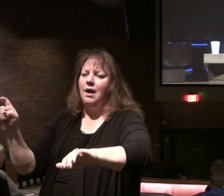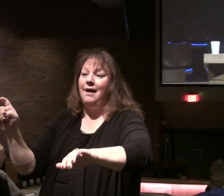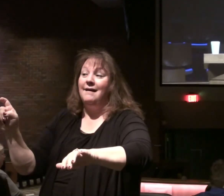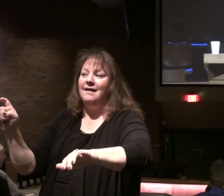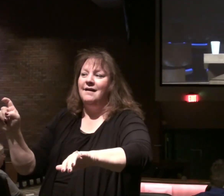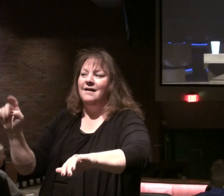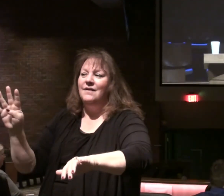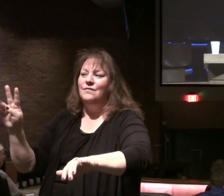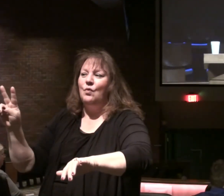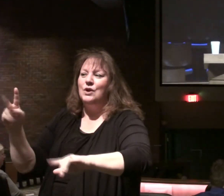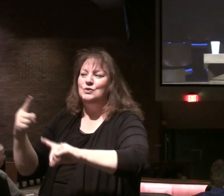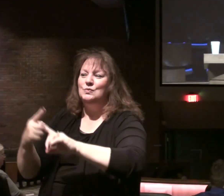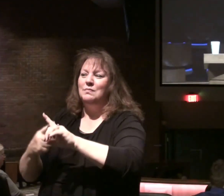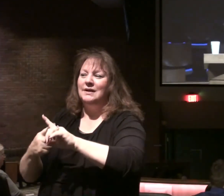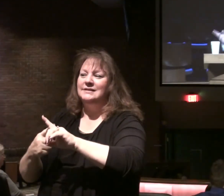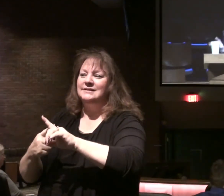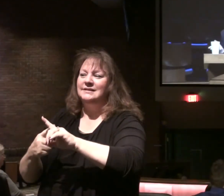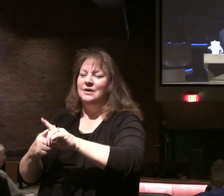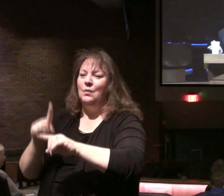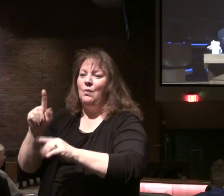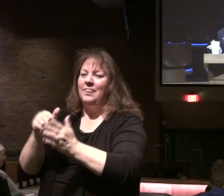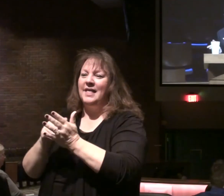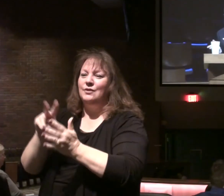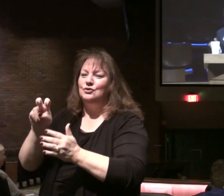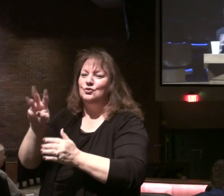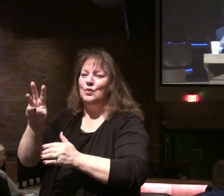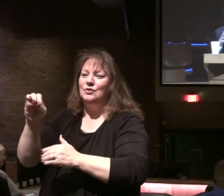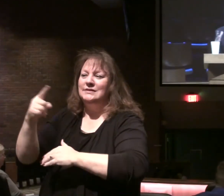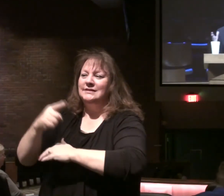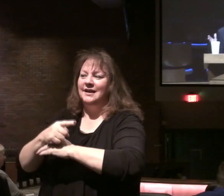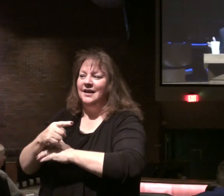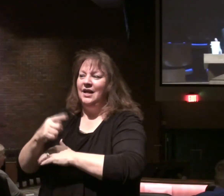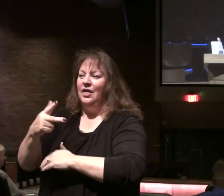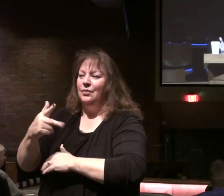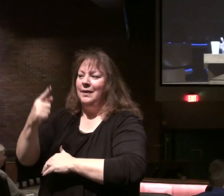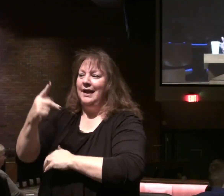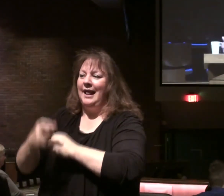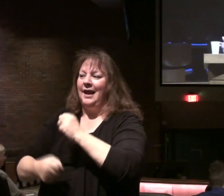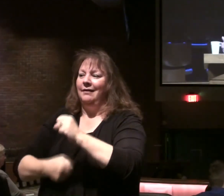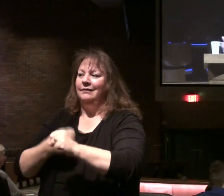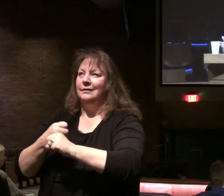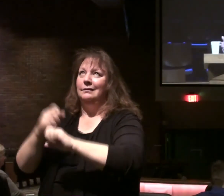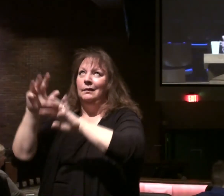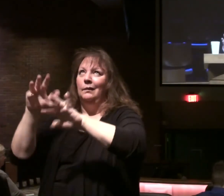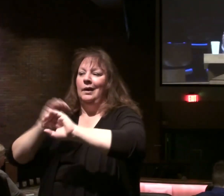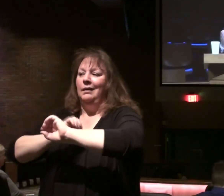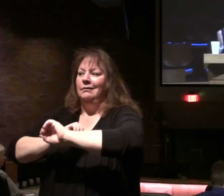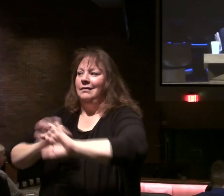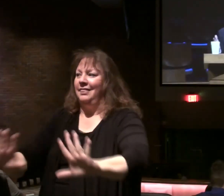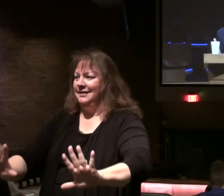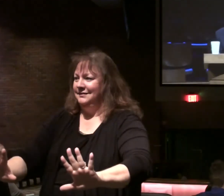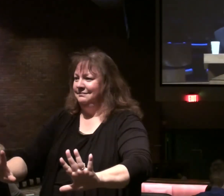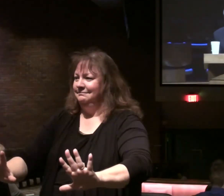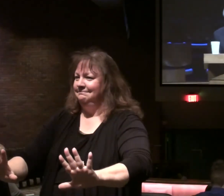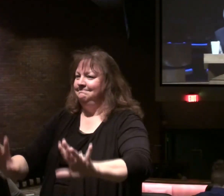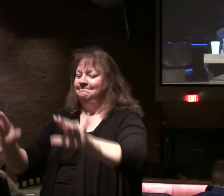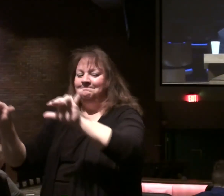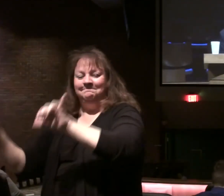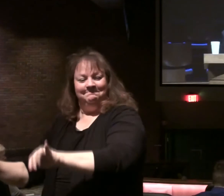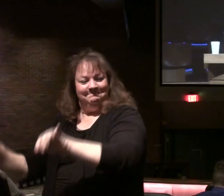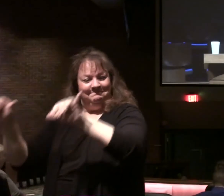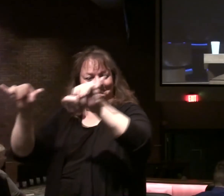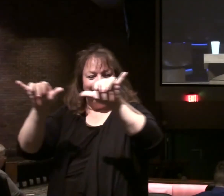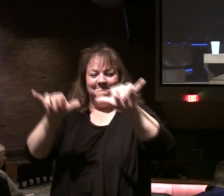42 months. 1260 days. Three and a half years. So there's a similarity